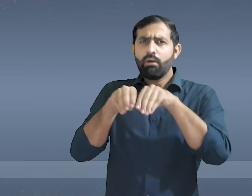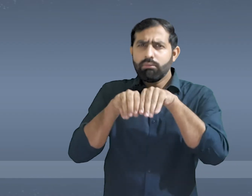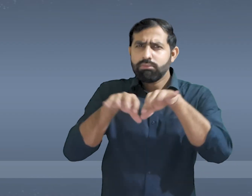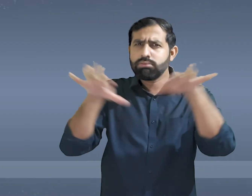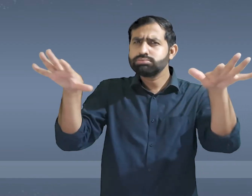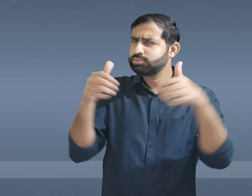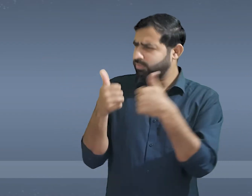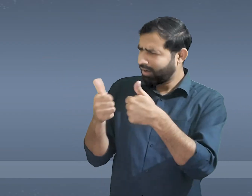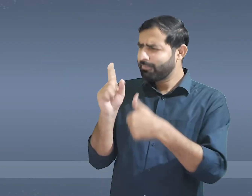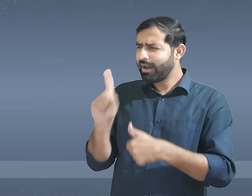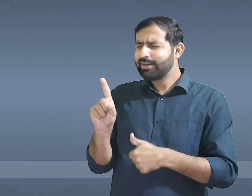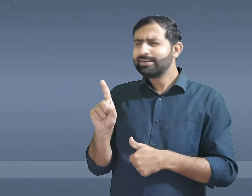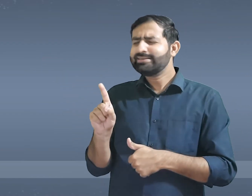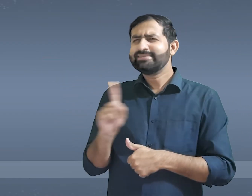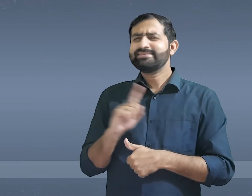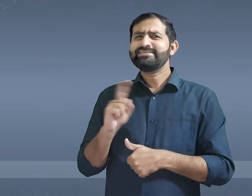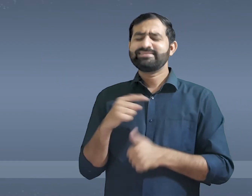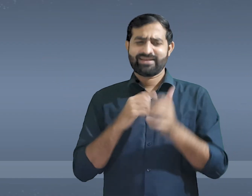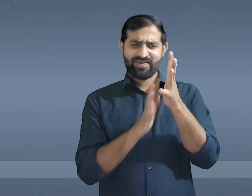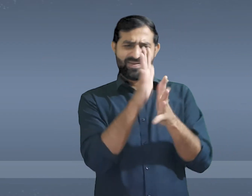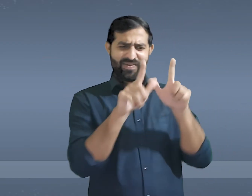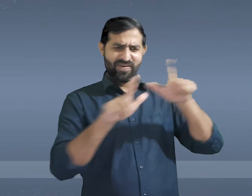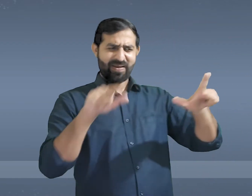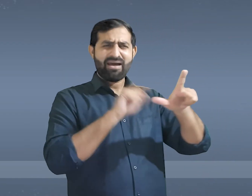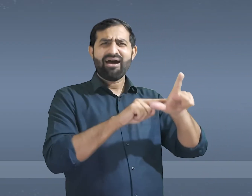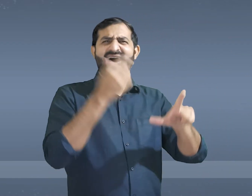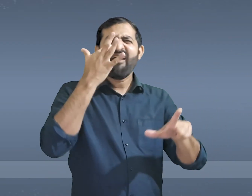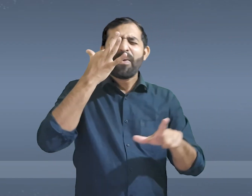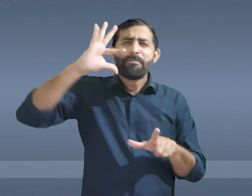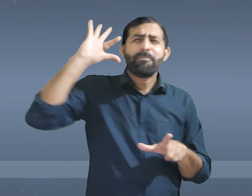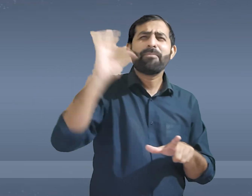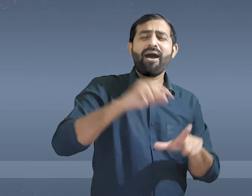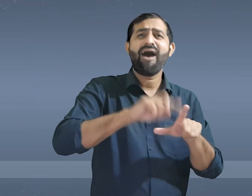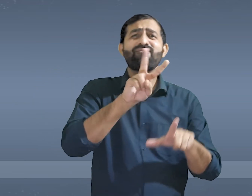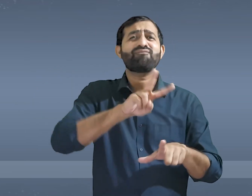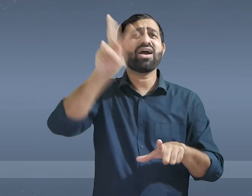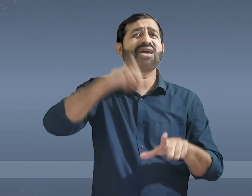supported an education that utilizes sign language as a means of visual communication.